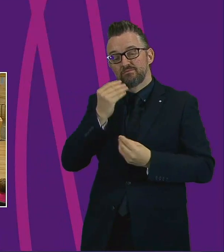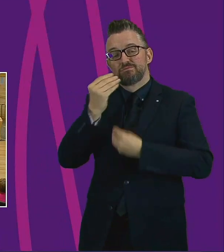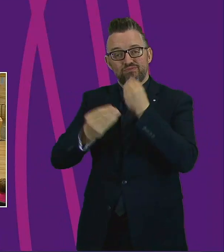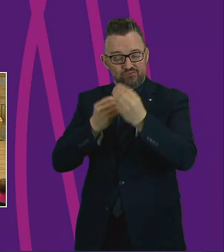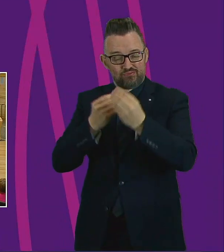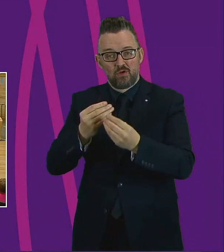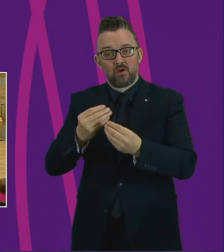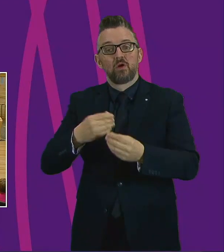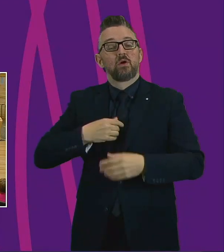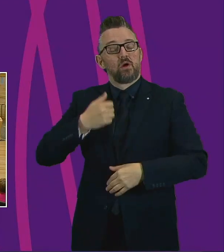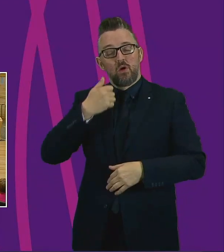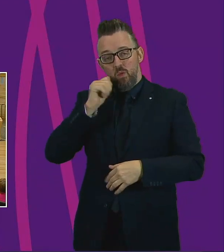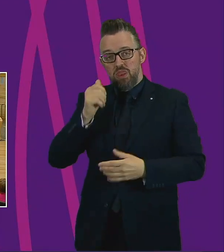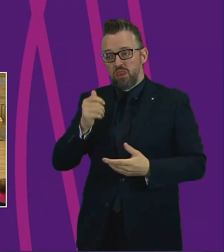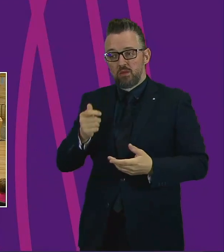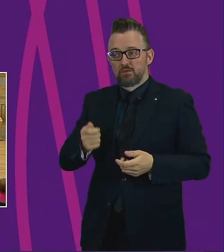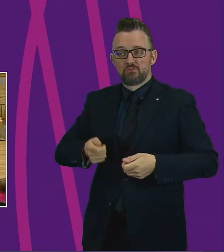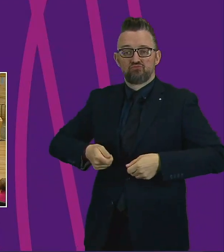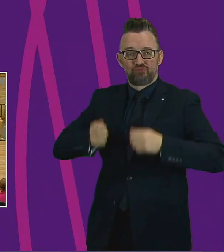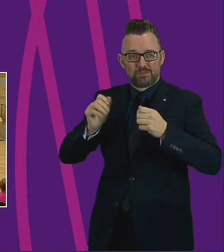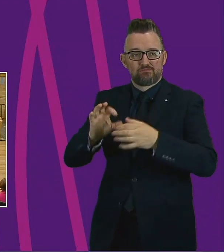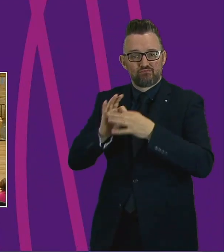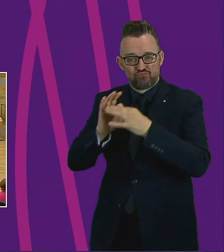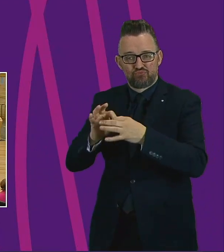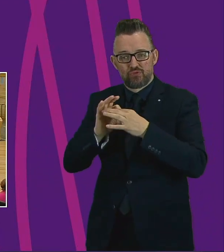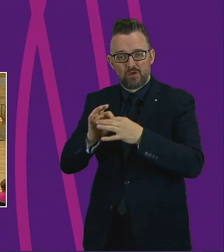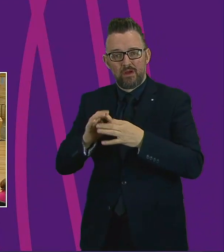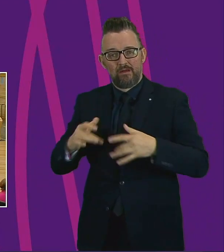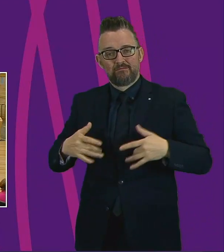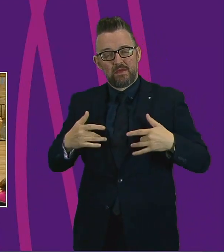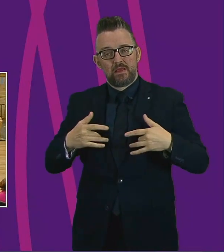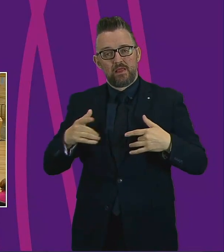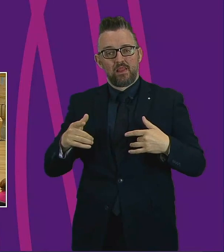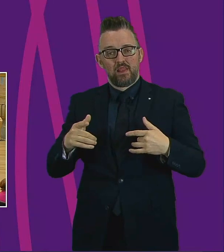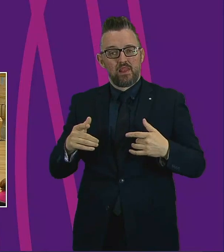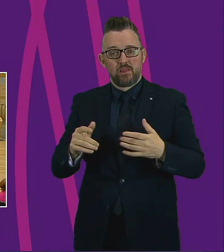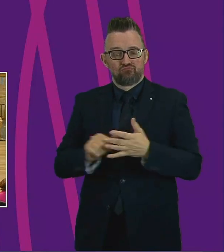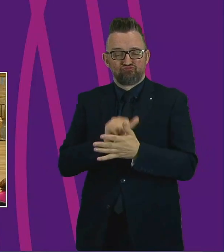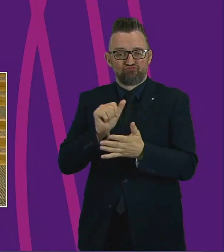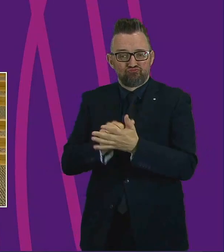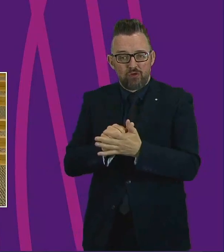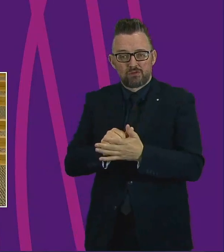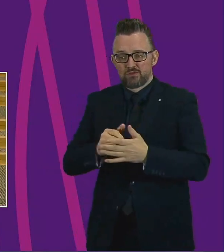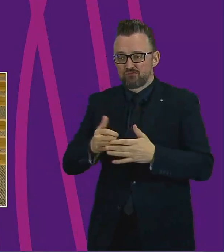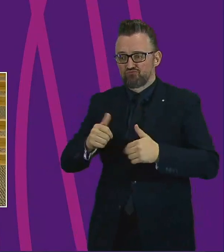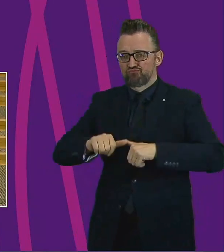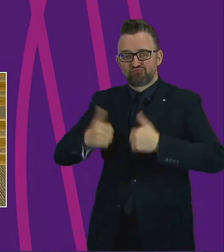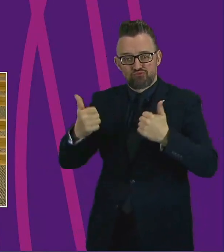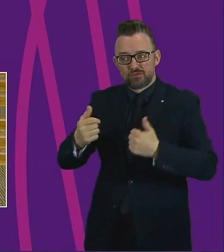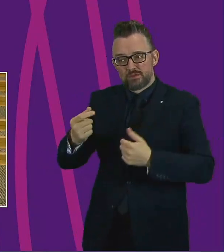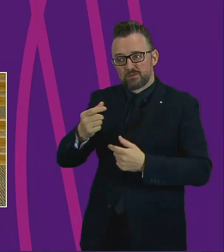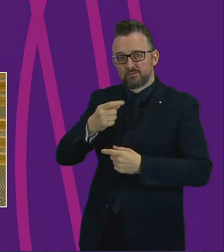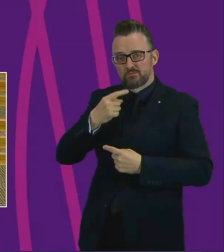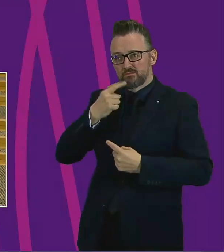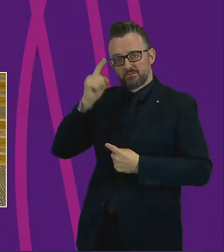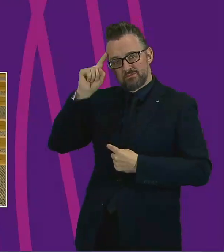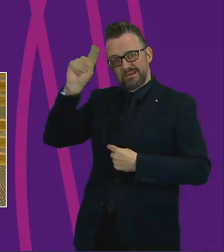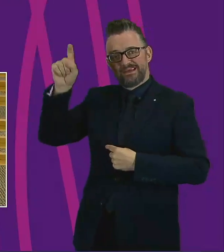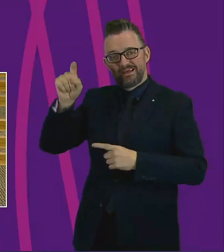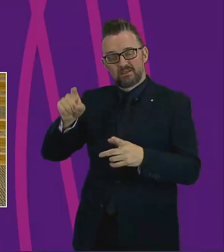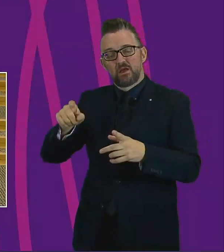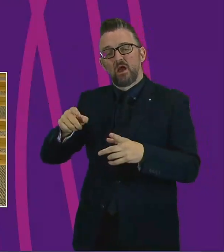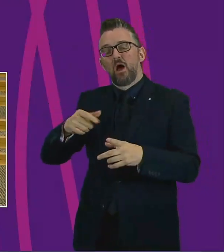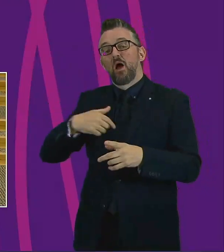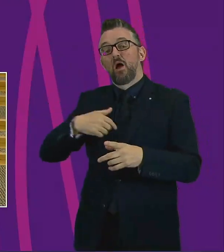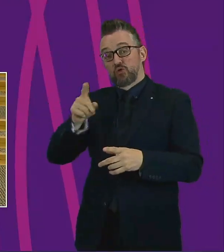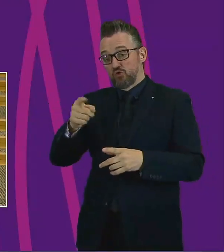sure that we raise them, engage those really, I think, reasonable, pragmatic, actually, suggestions and make sure we raise them with the right Minister. But I